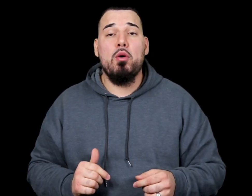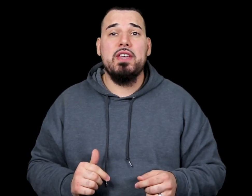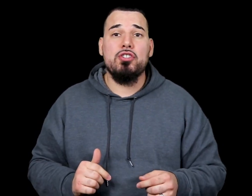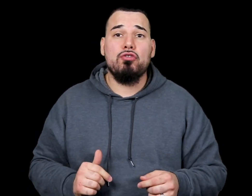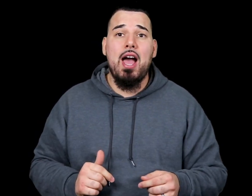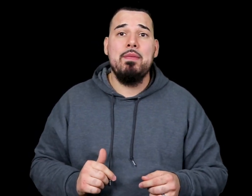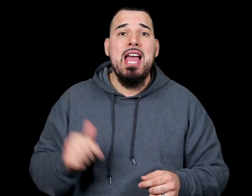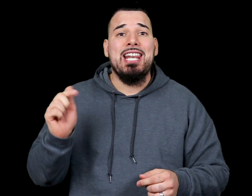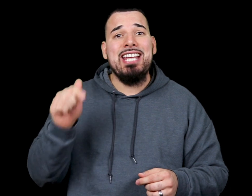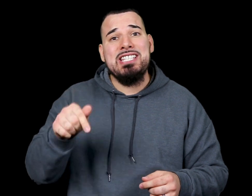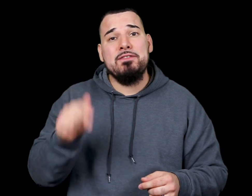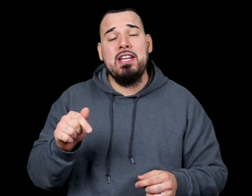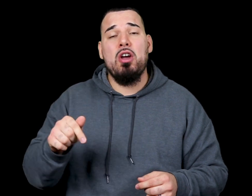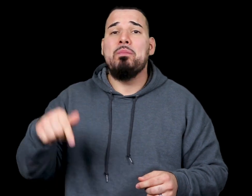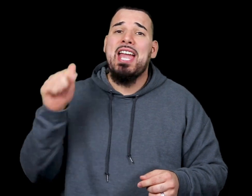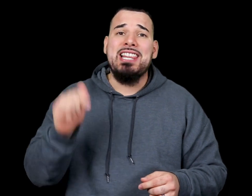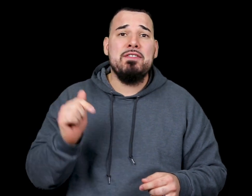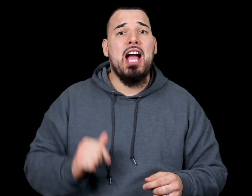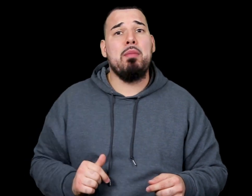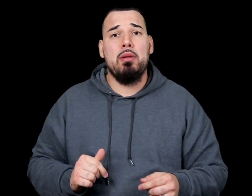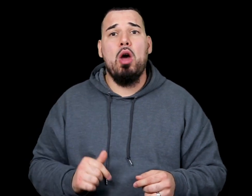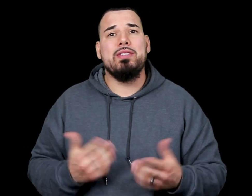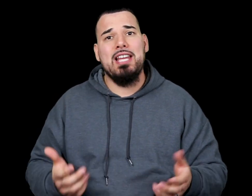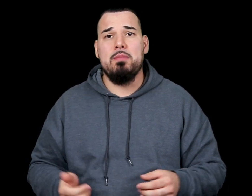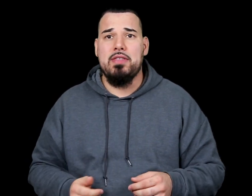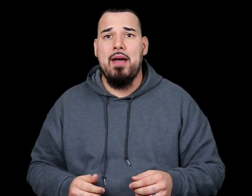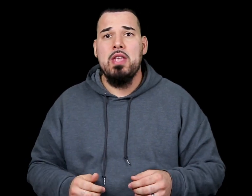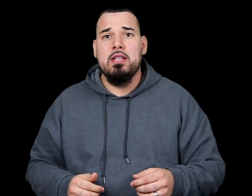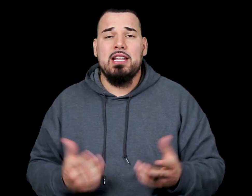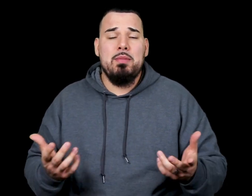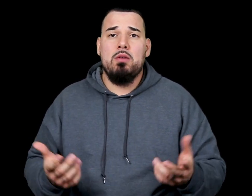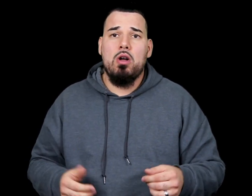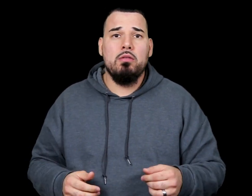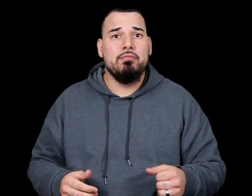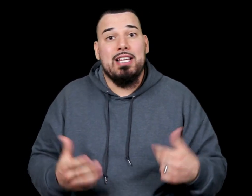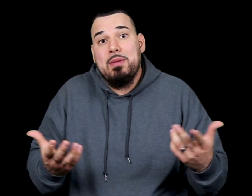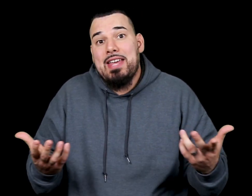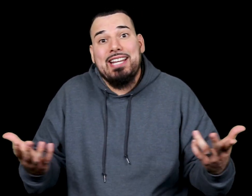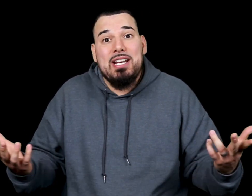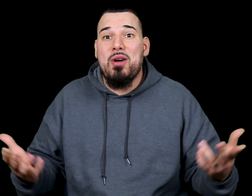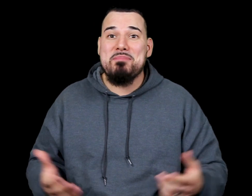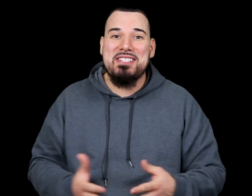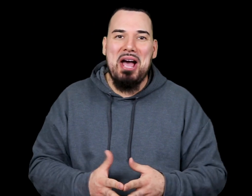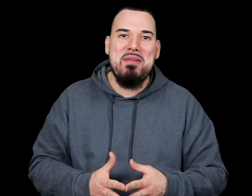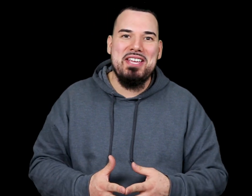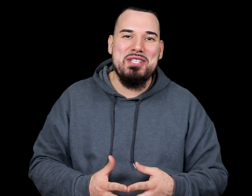four things a try, like this video and leave a comment below telling me that. Telling me, well, telling me that I didn't waste my time making this